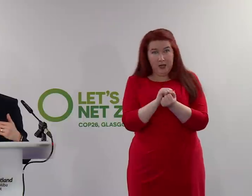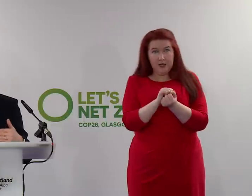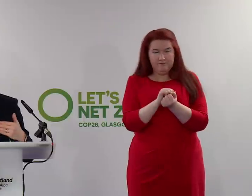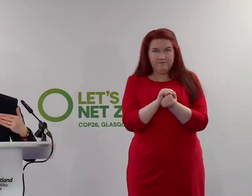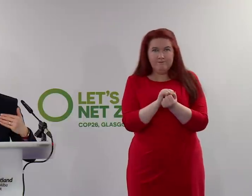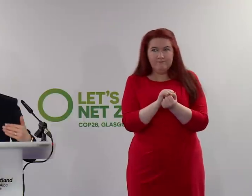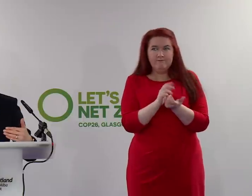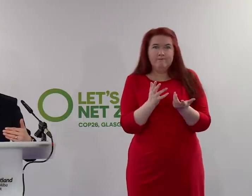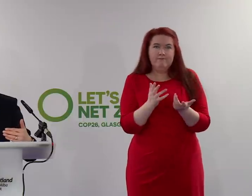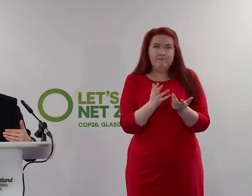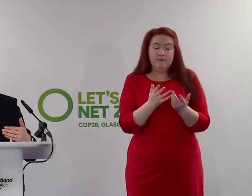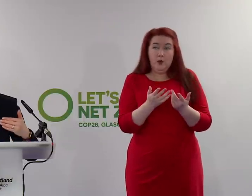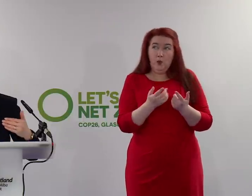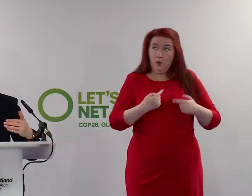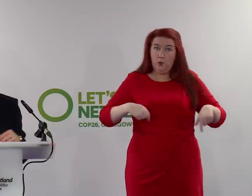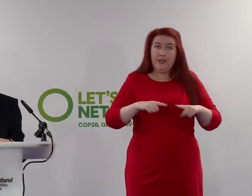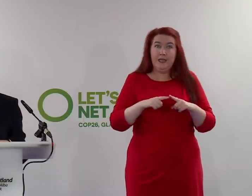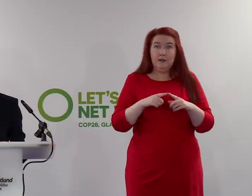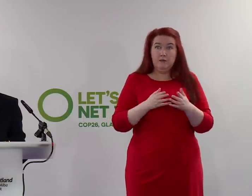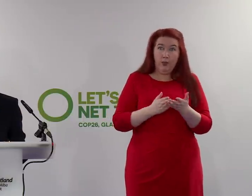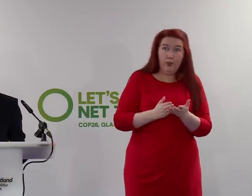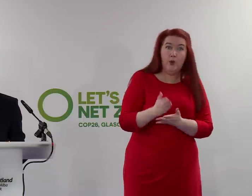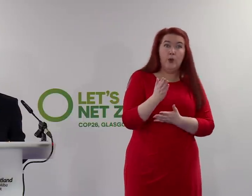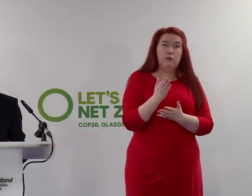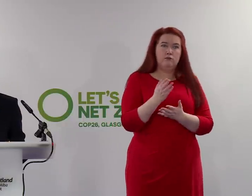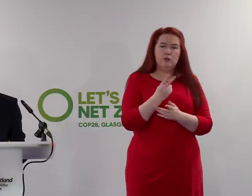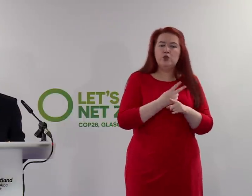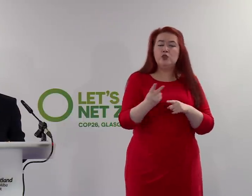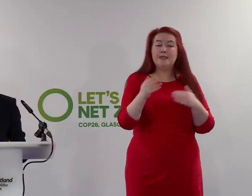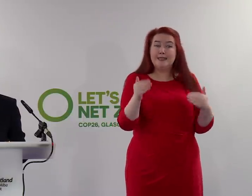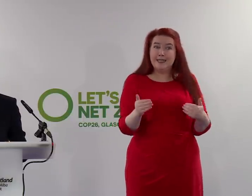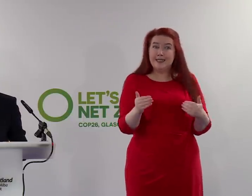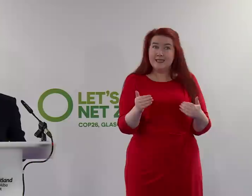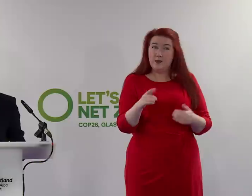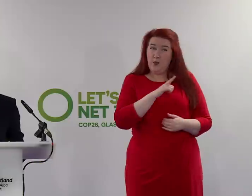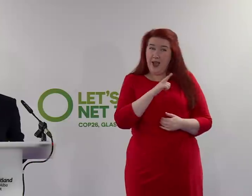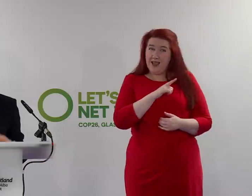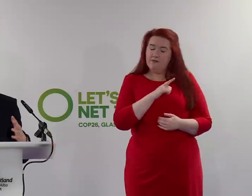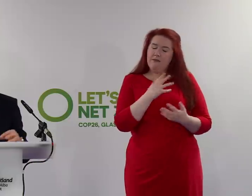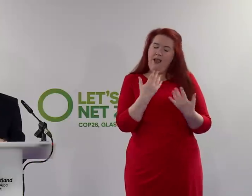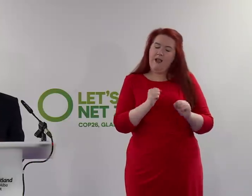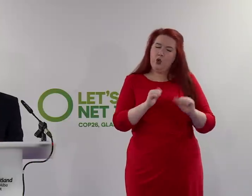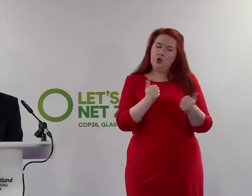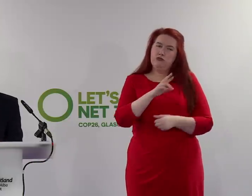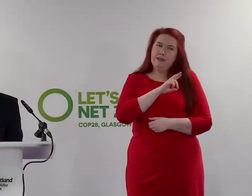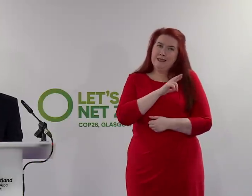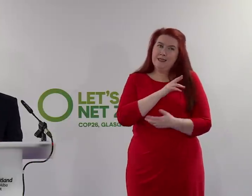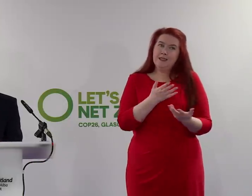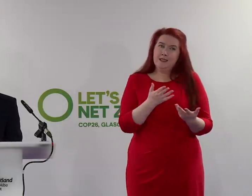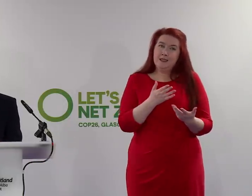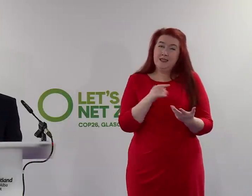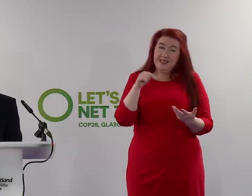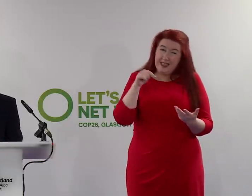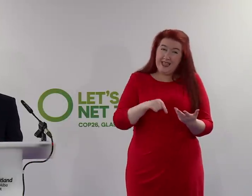what we are experiencing over these next two weeks is for a purpose. This is probably